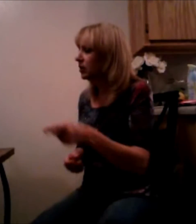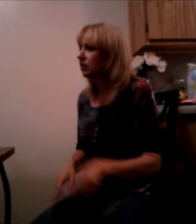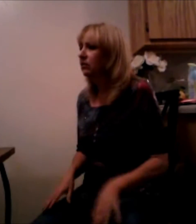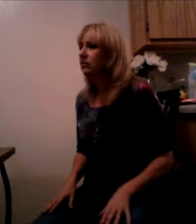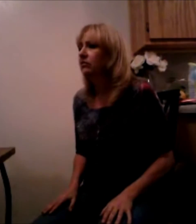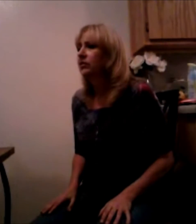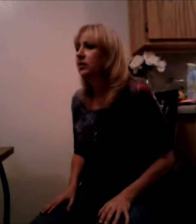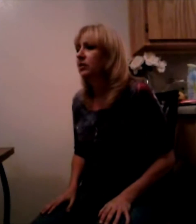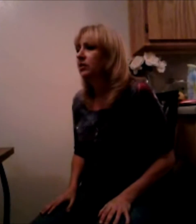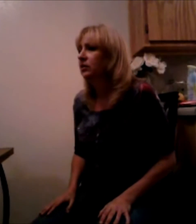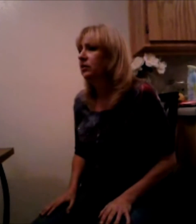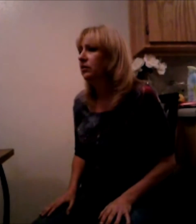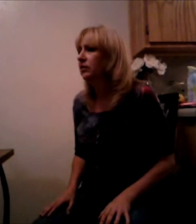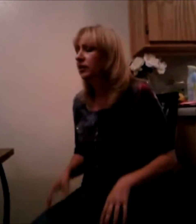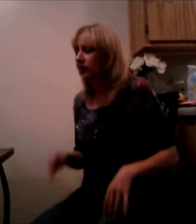Follow your heart heart